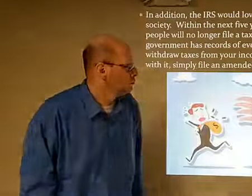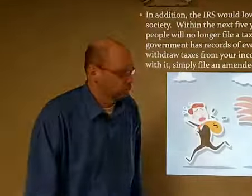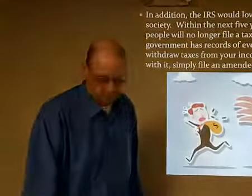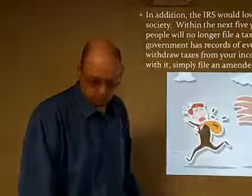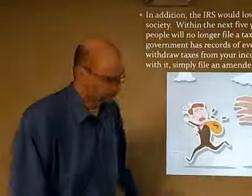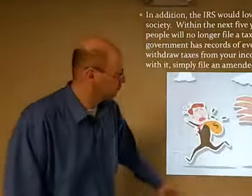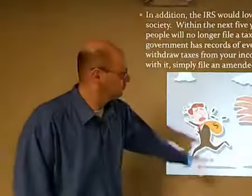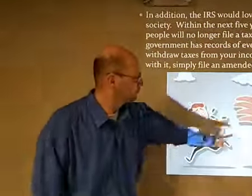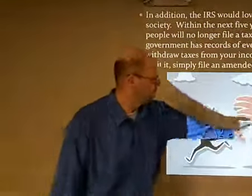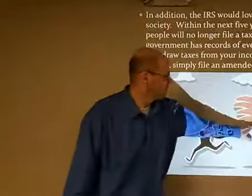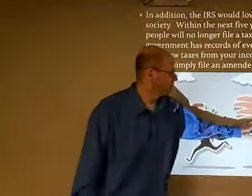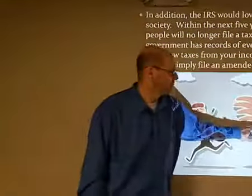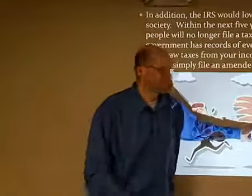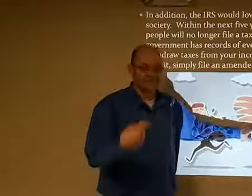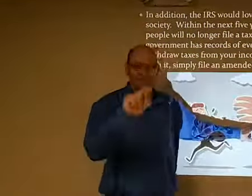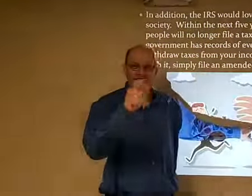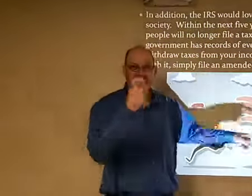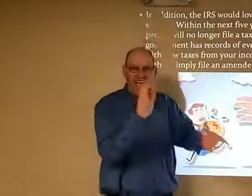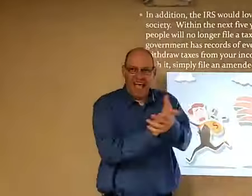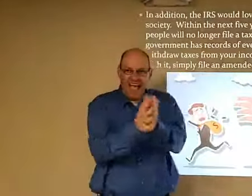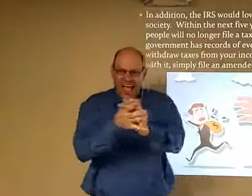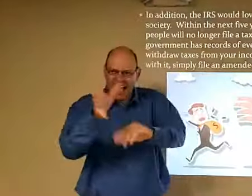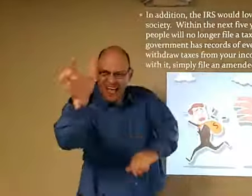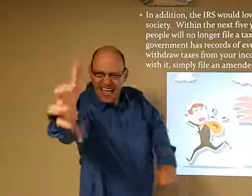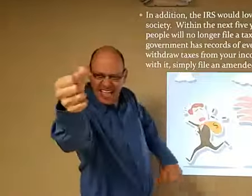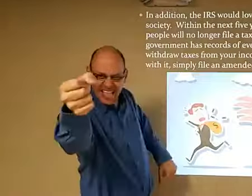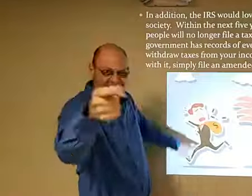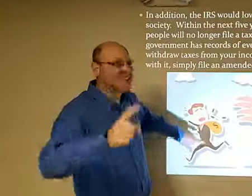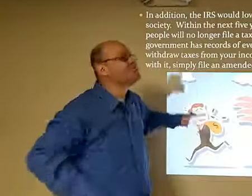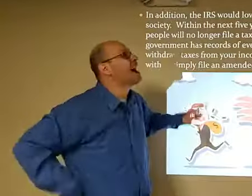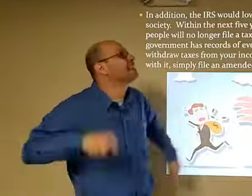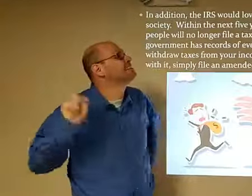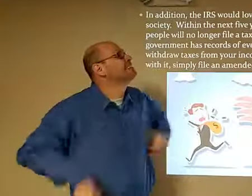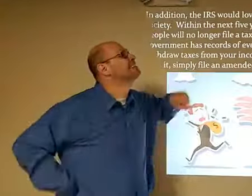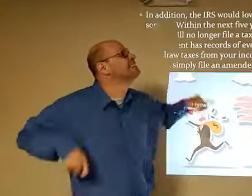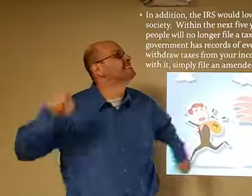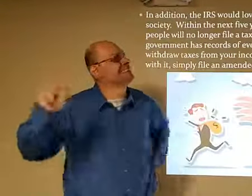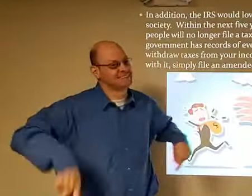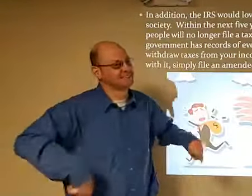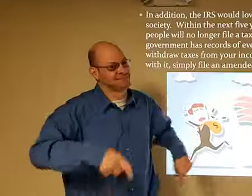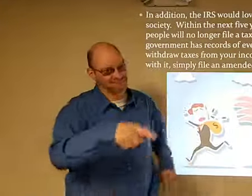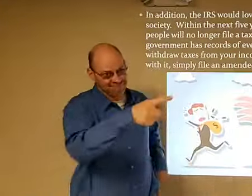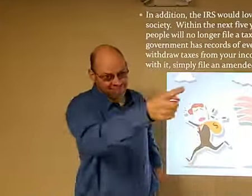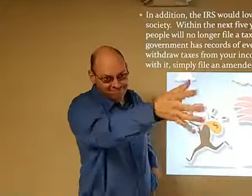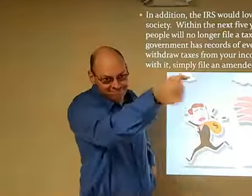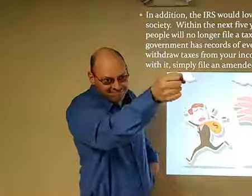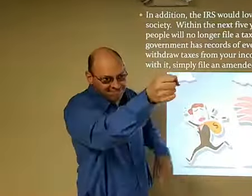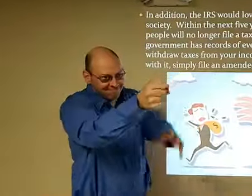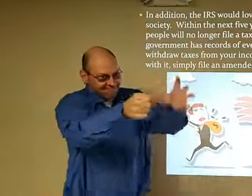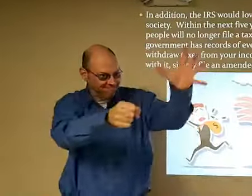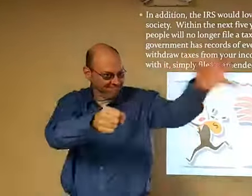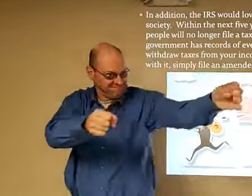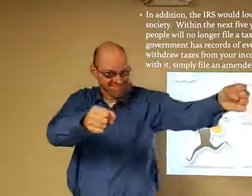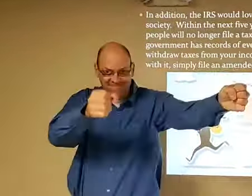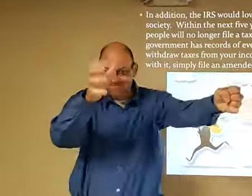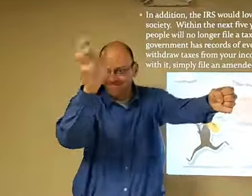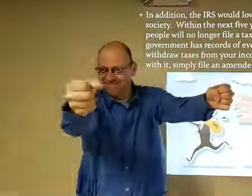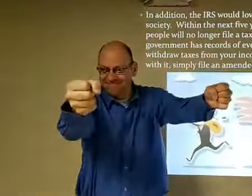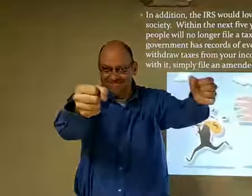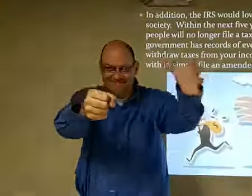And it's just, it's coming to be cashless. Now, this picture here is just basically they're after you. You know, you